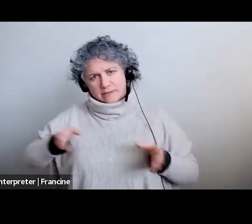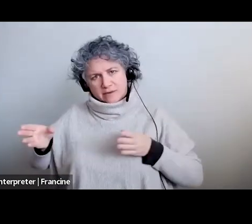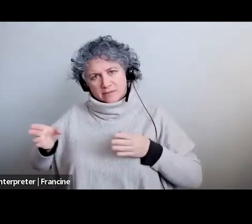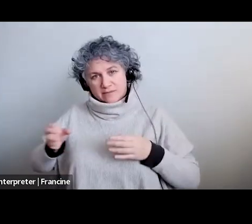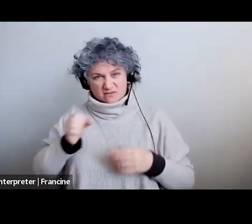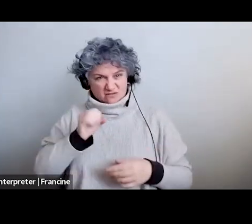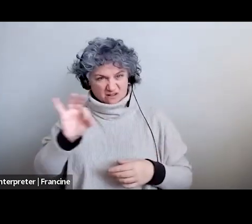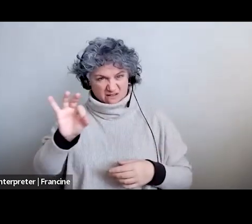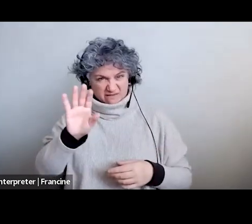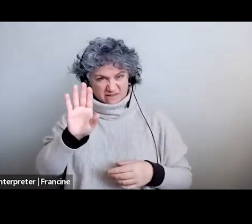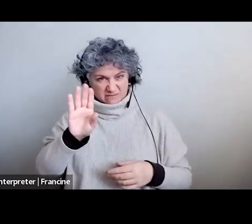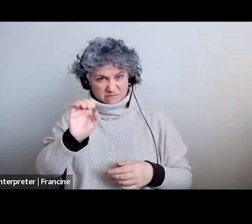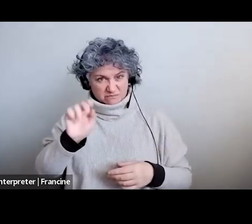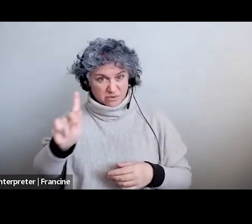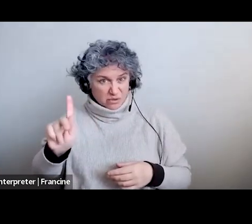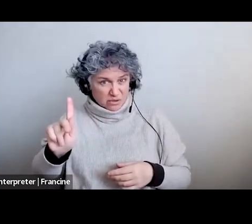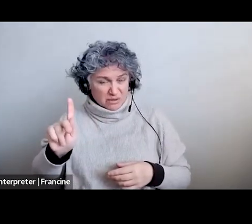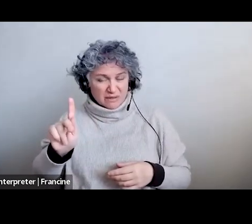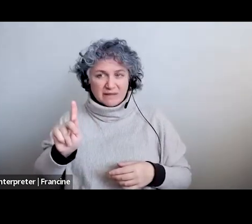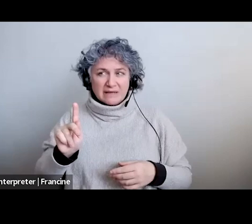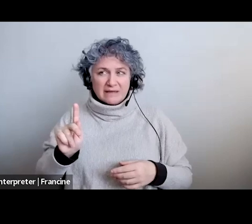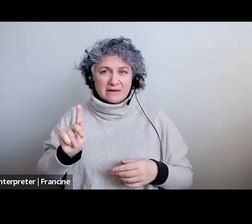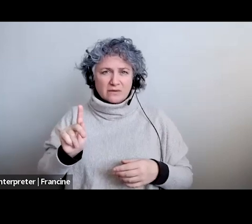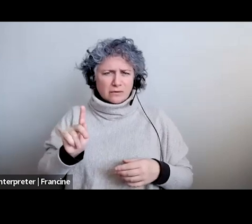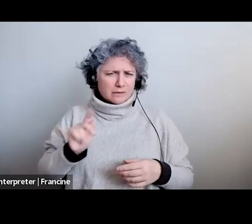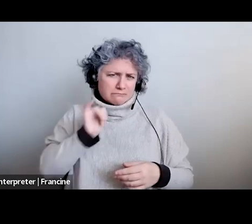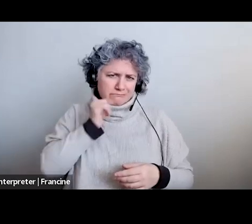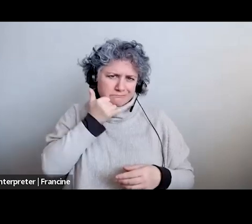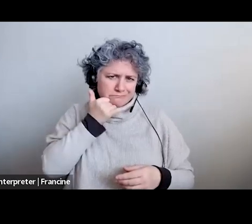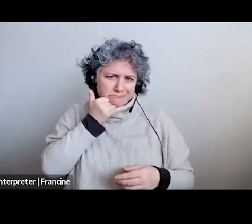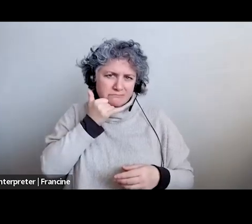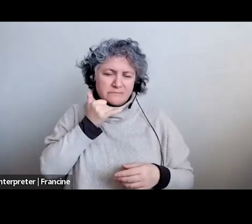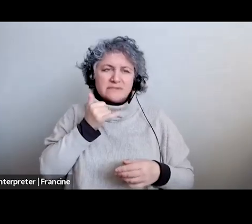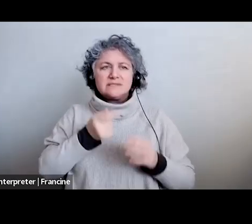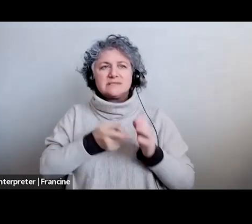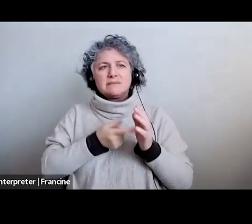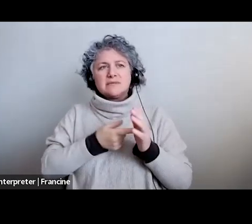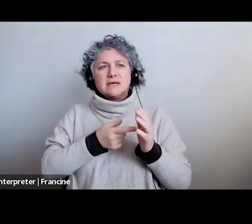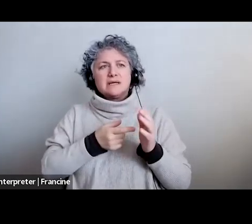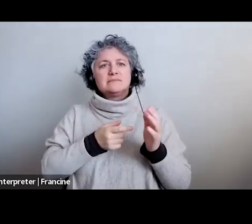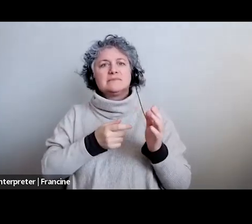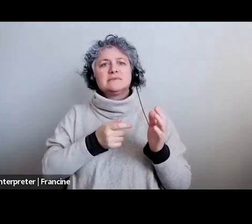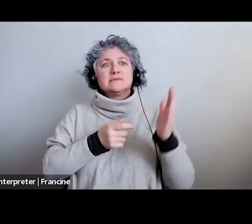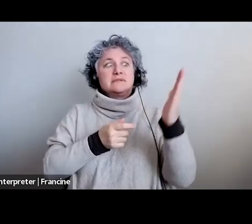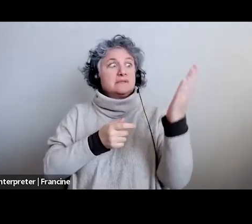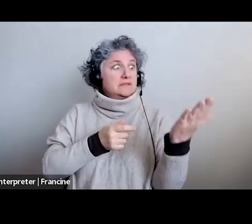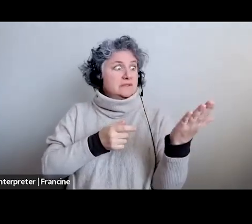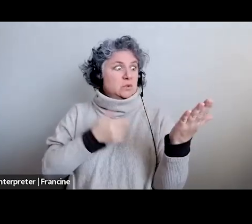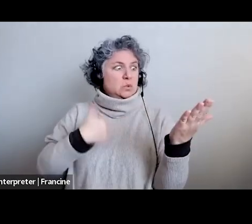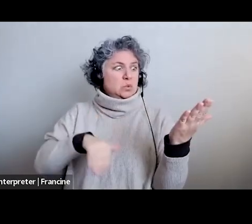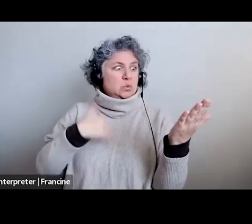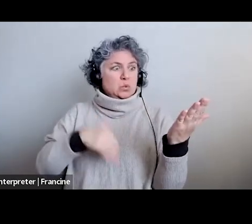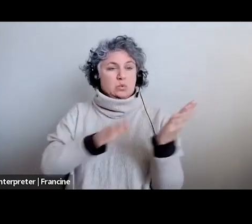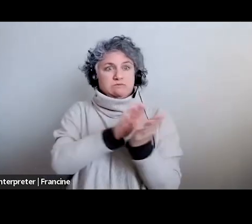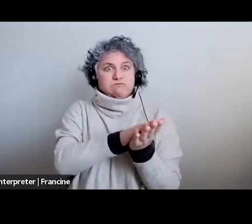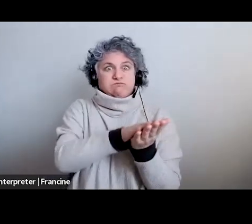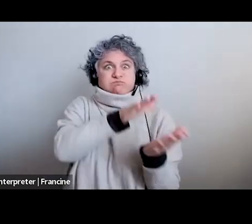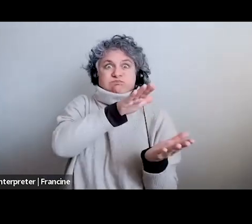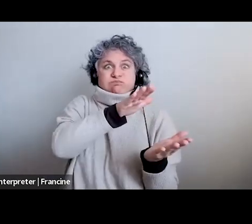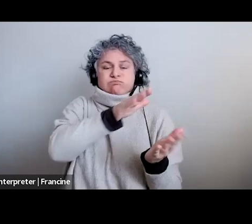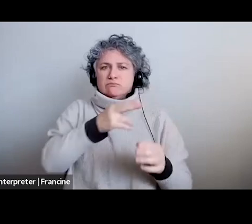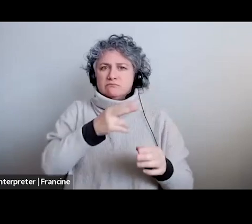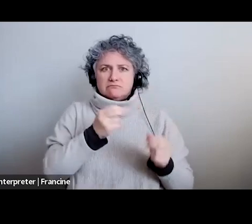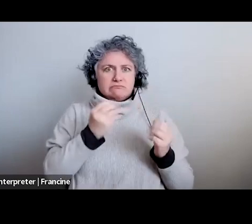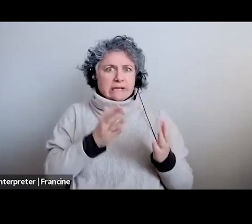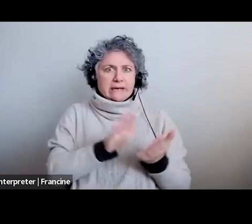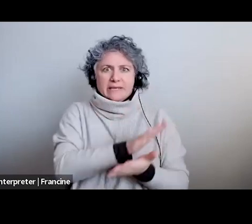sometimes you end up with sides that are many many pages with a very short turnaround how essential